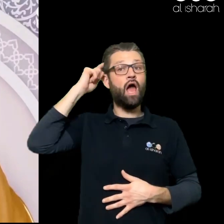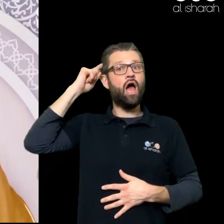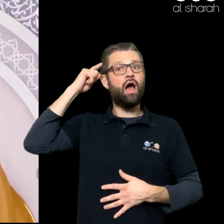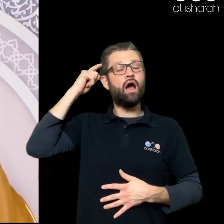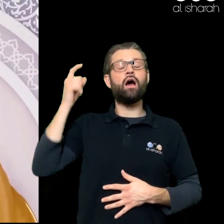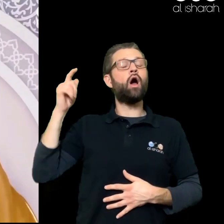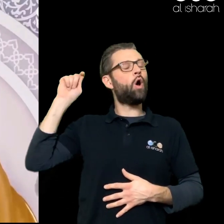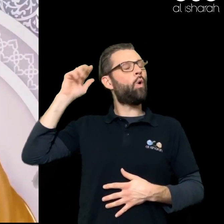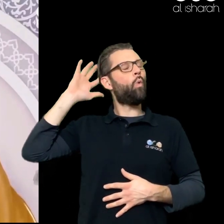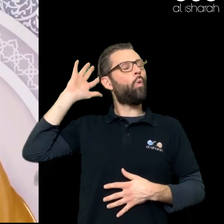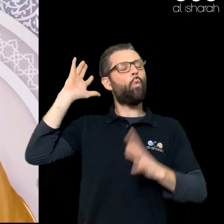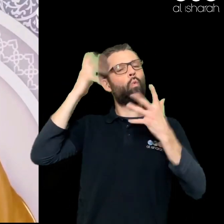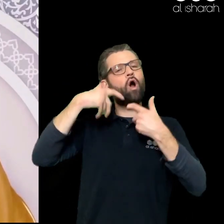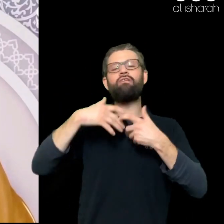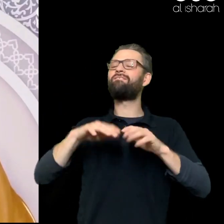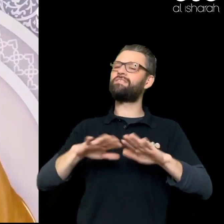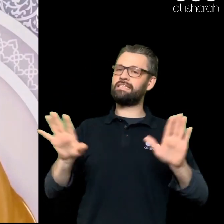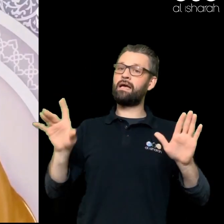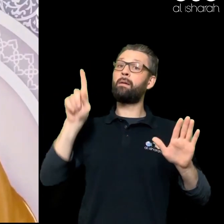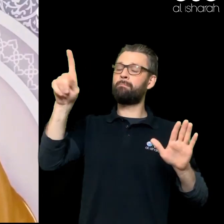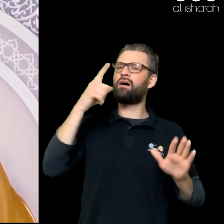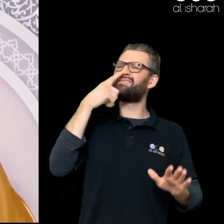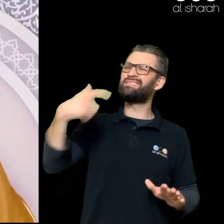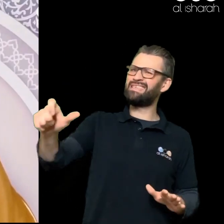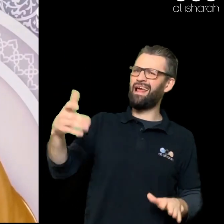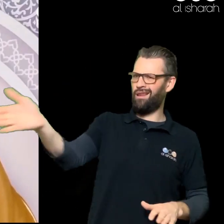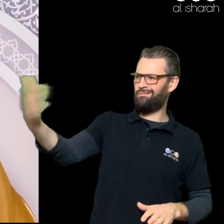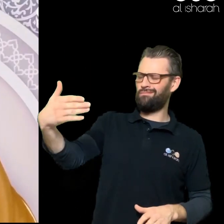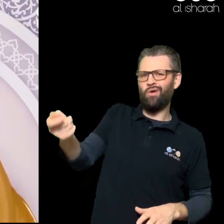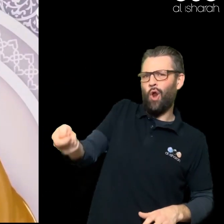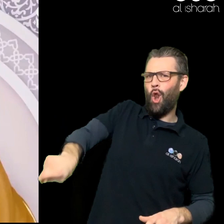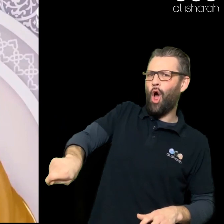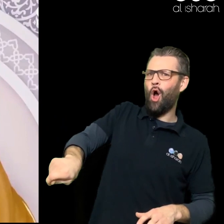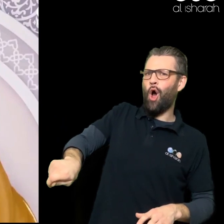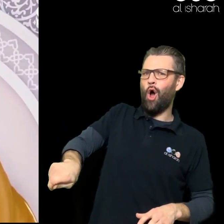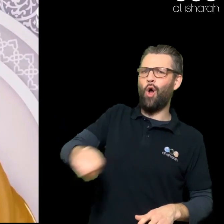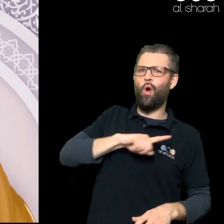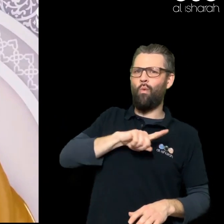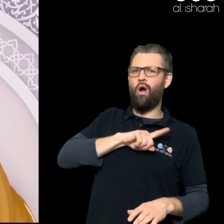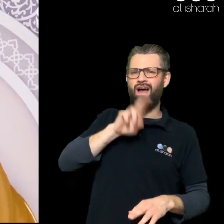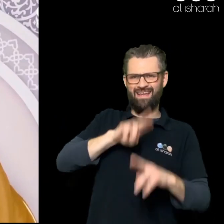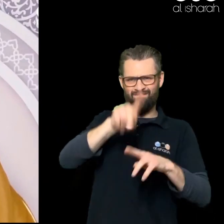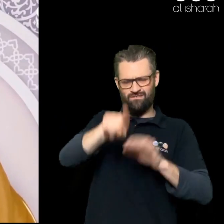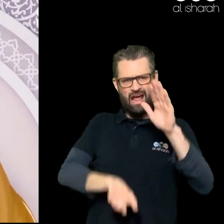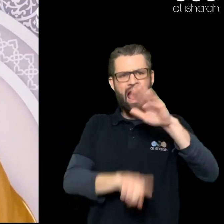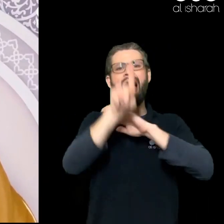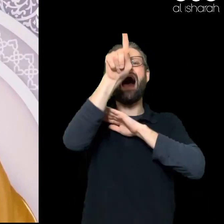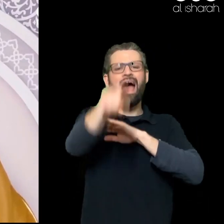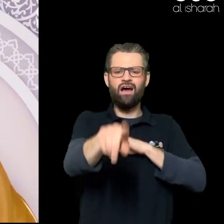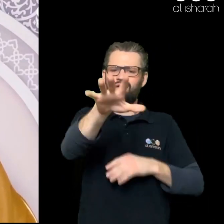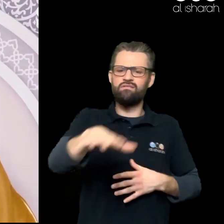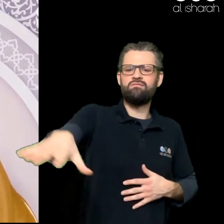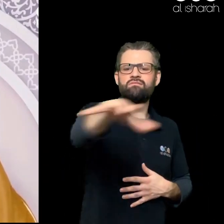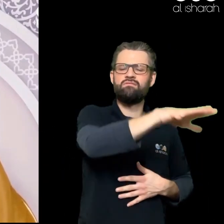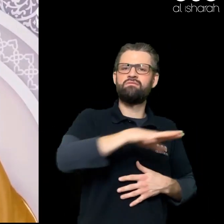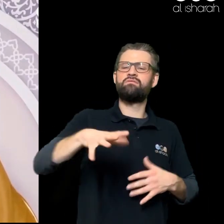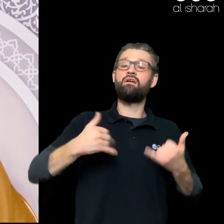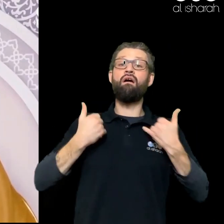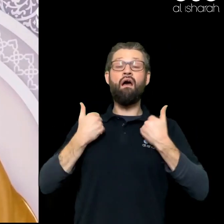We go out Into an area Where there is Disease There is a virus We do know That we are prone Perhaps To